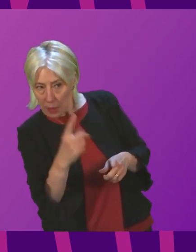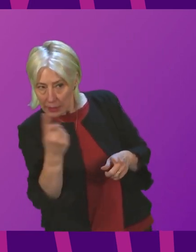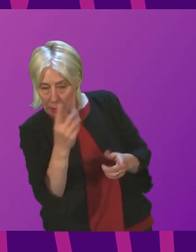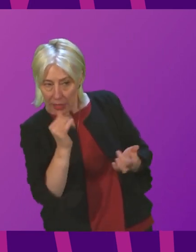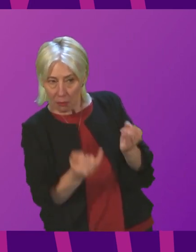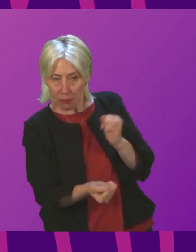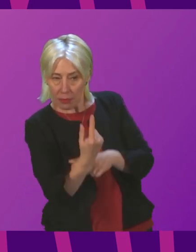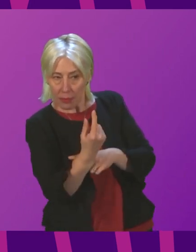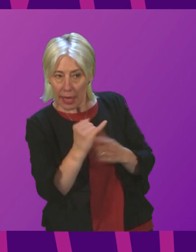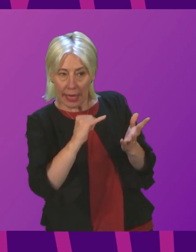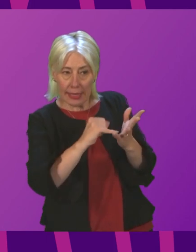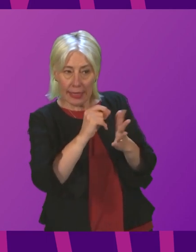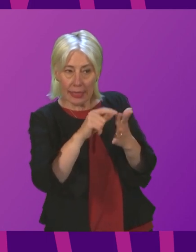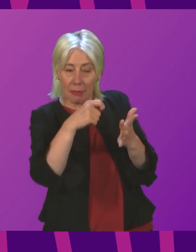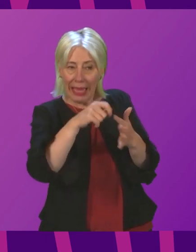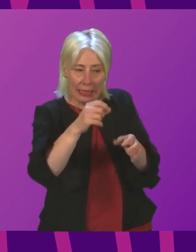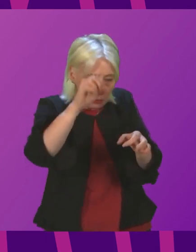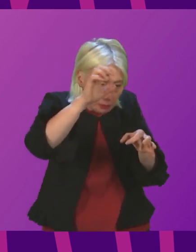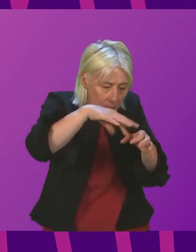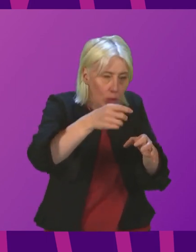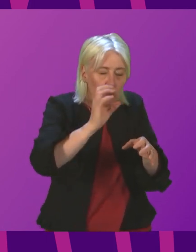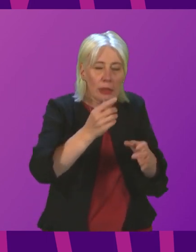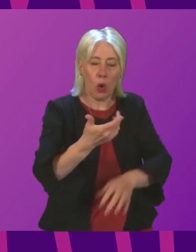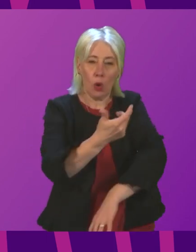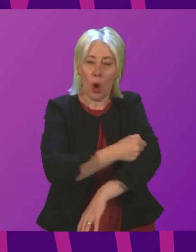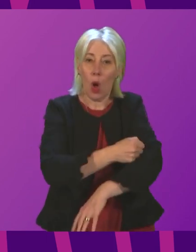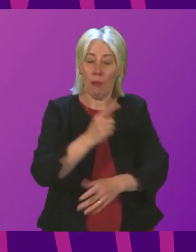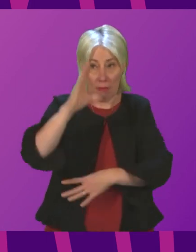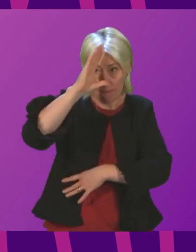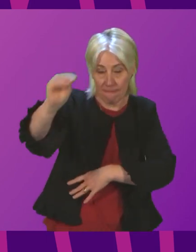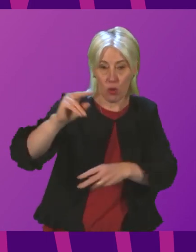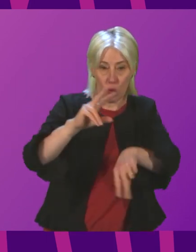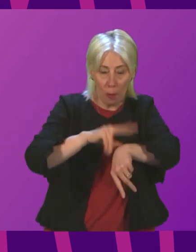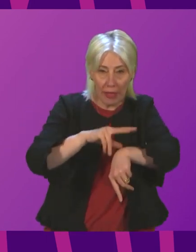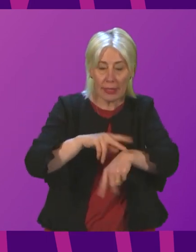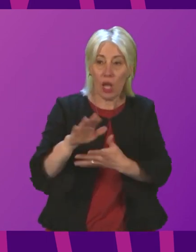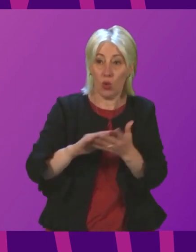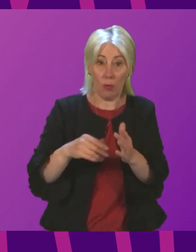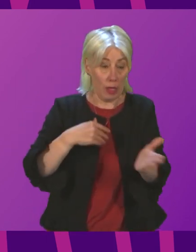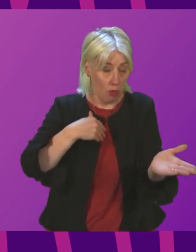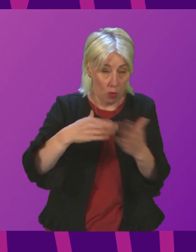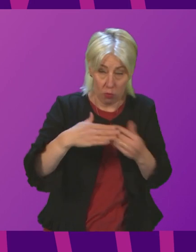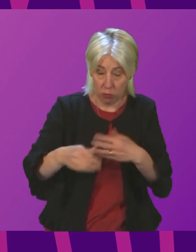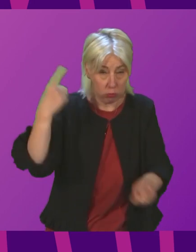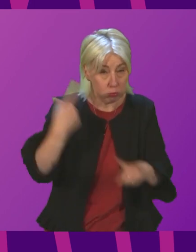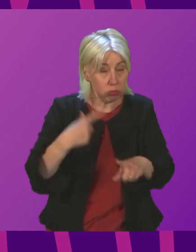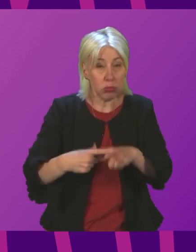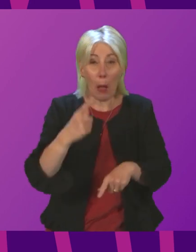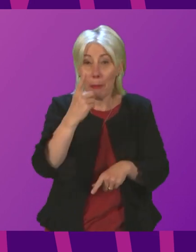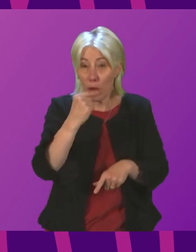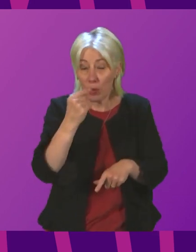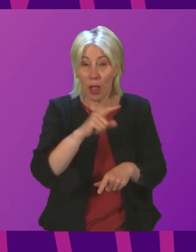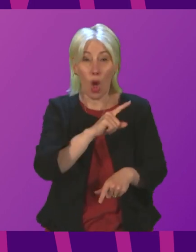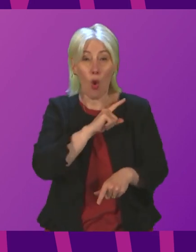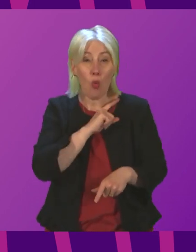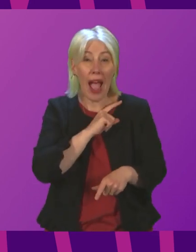as soon as possible, so that they can investigate the instances as quickly as possible, especially since the evidence they